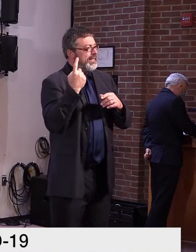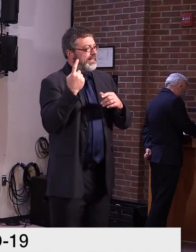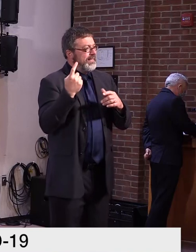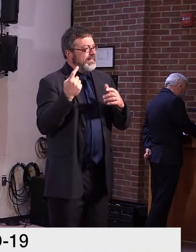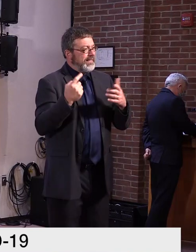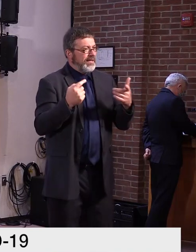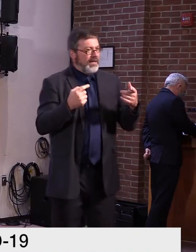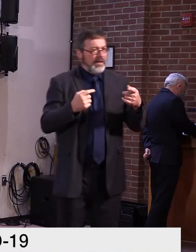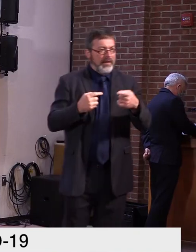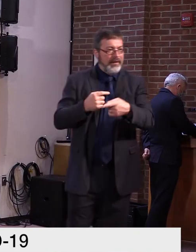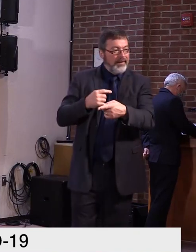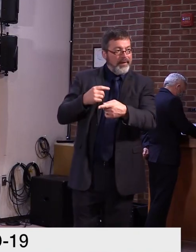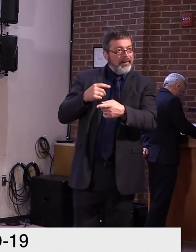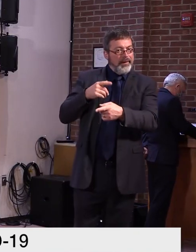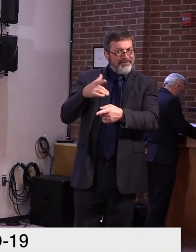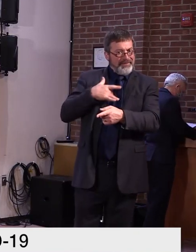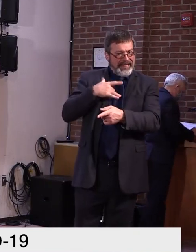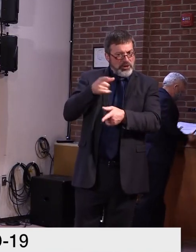Great. Thanks.